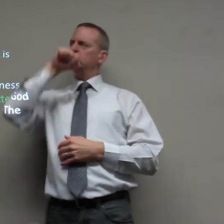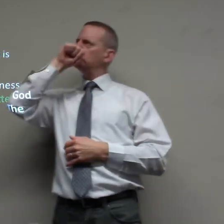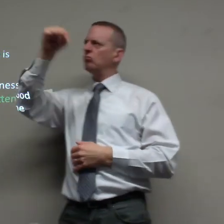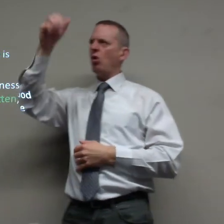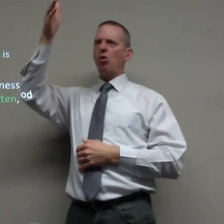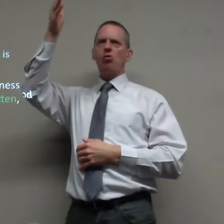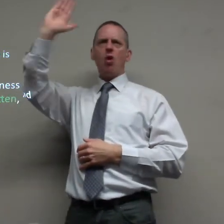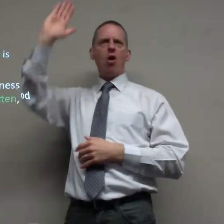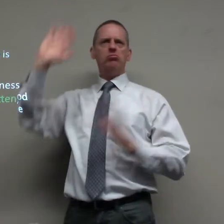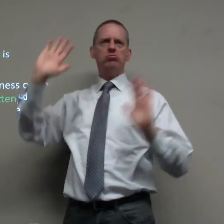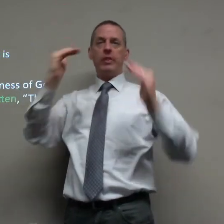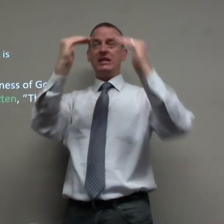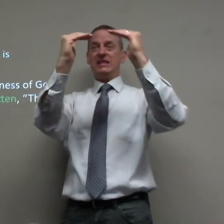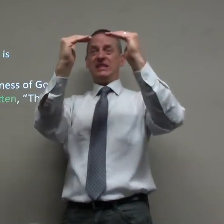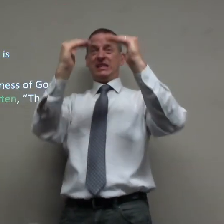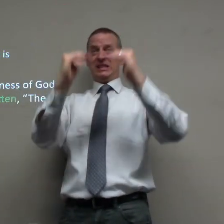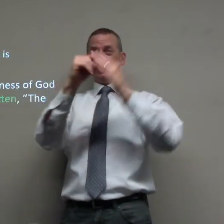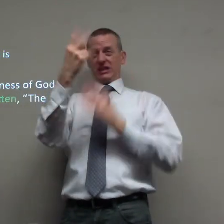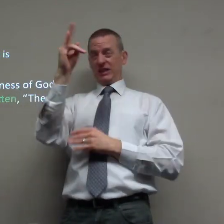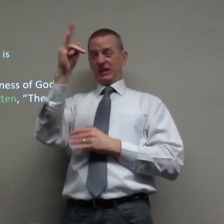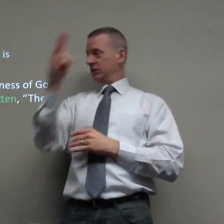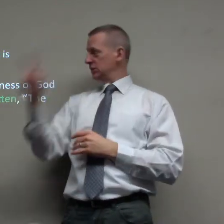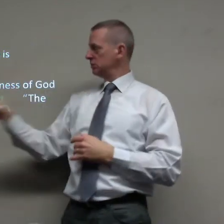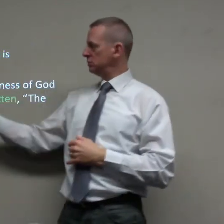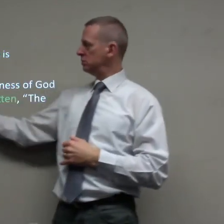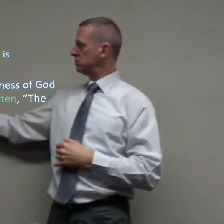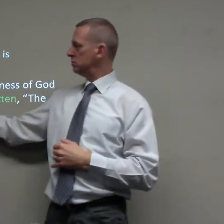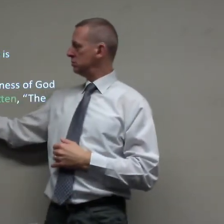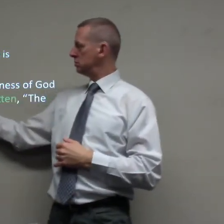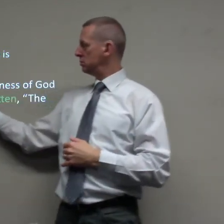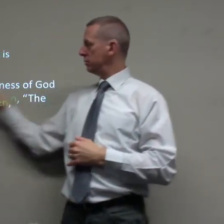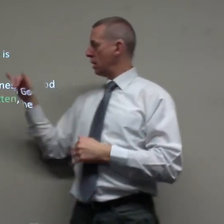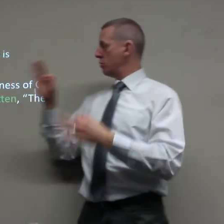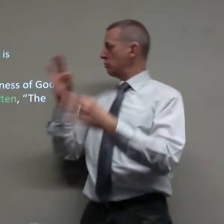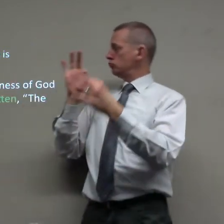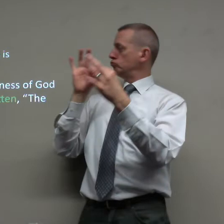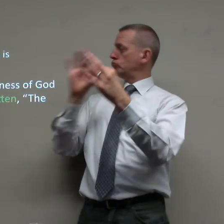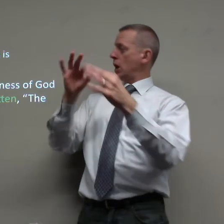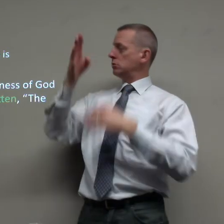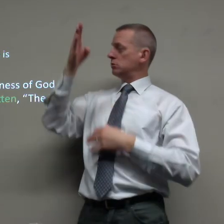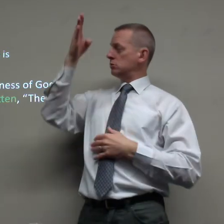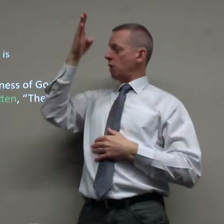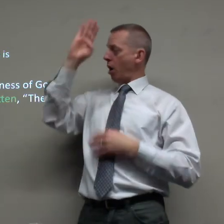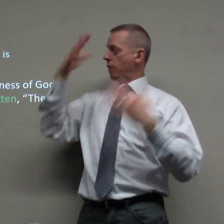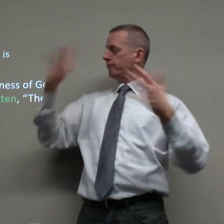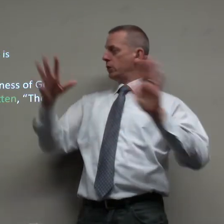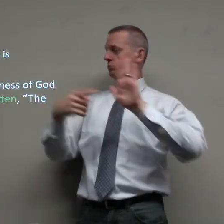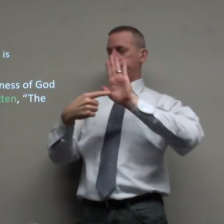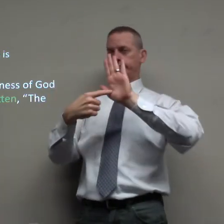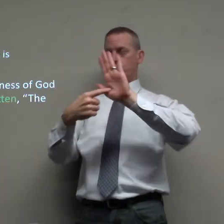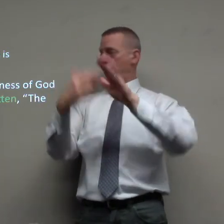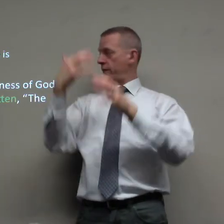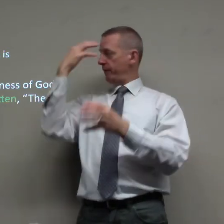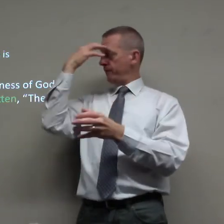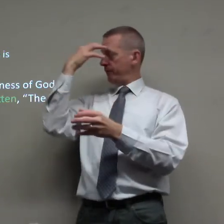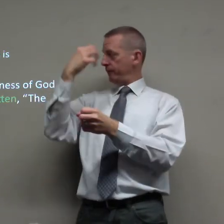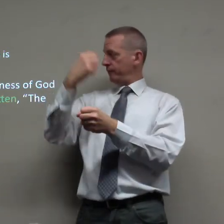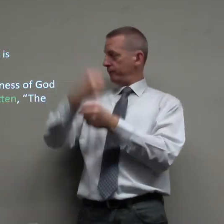I love God in 17 he says for it is in the righteousness of God